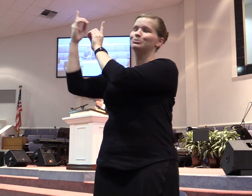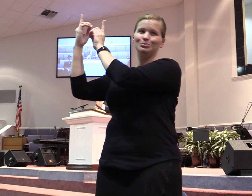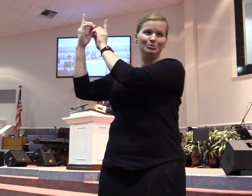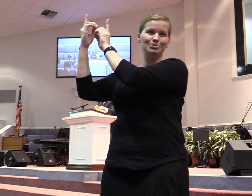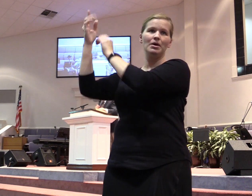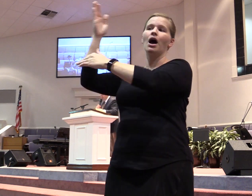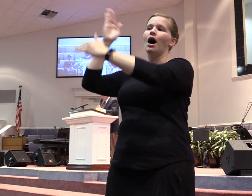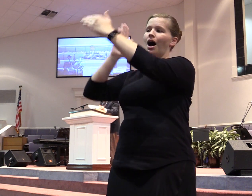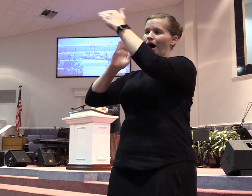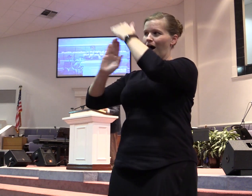yourselves.